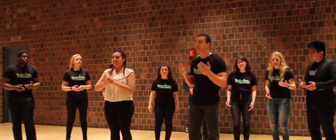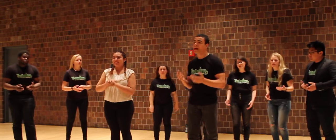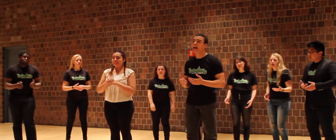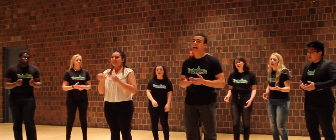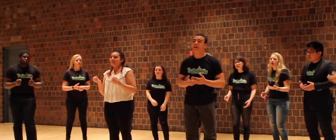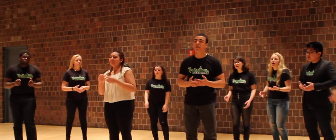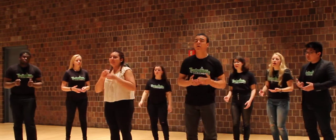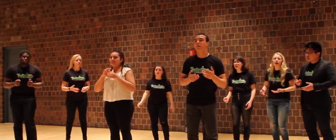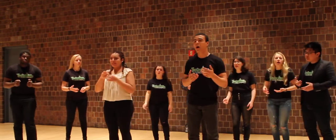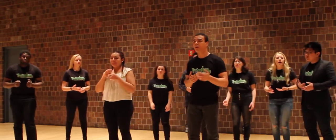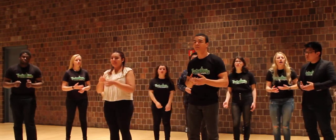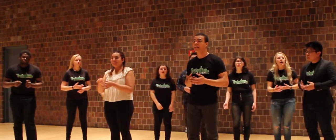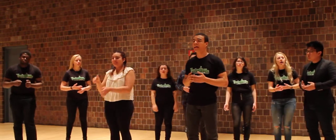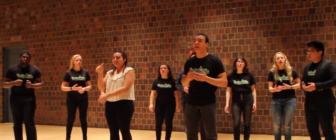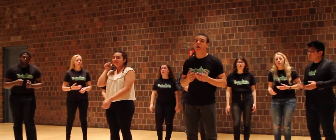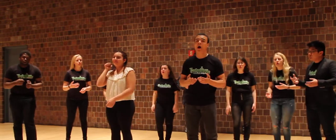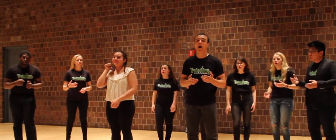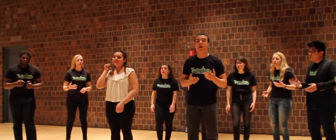say you won't let go.